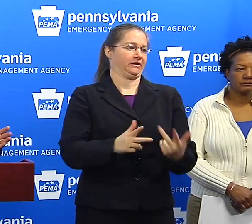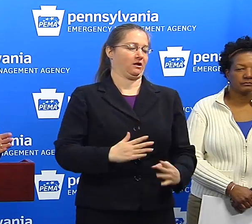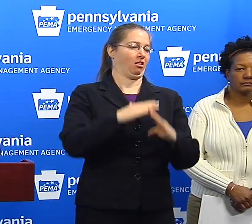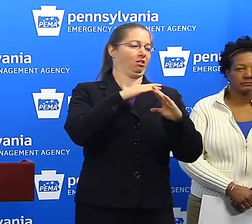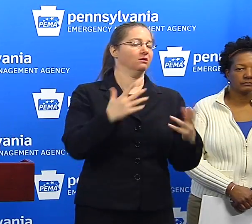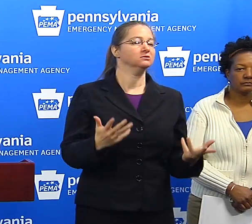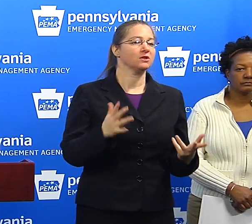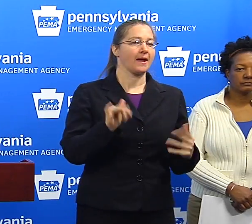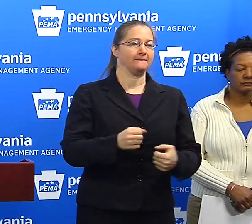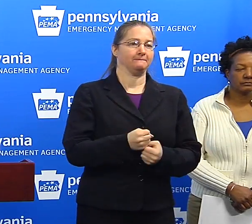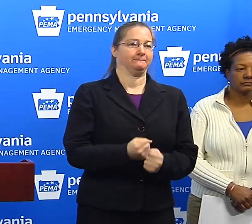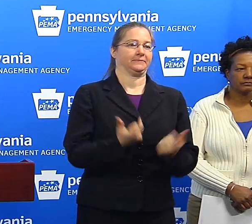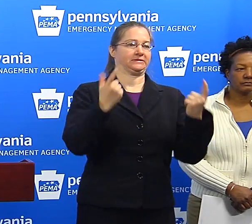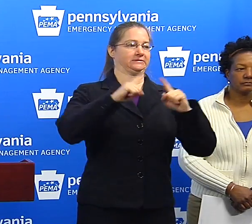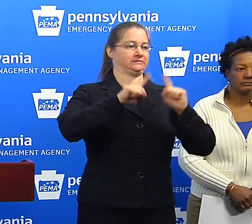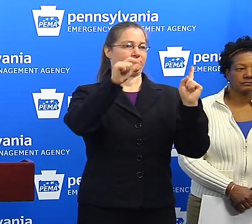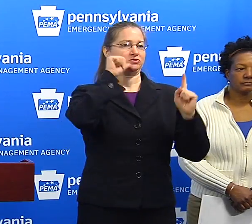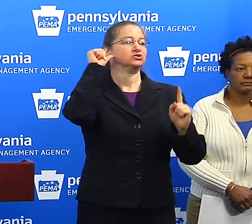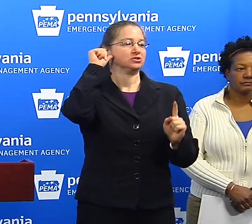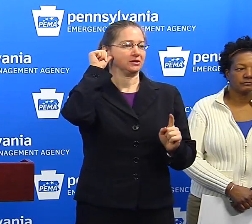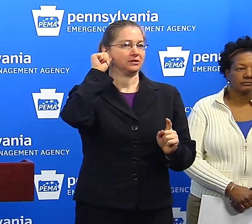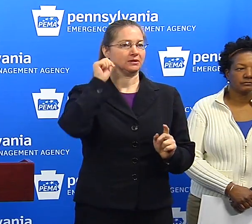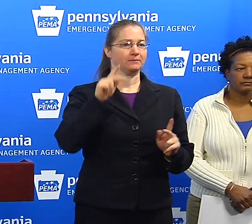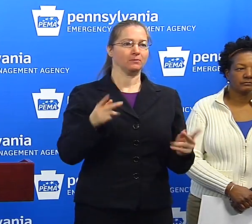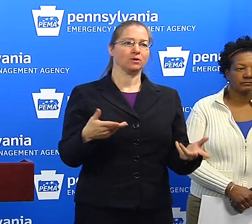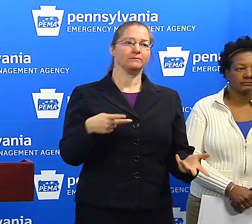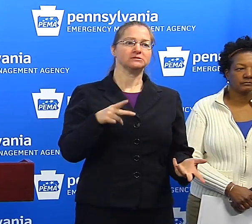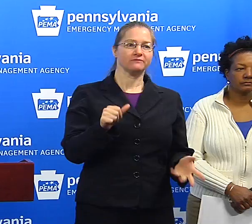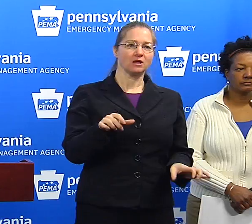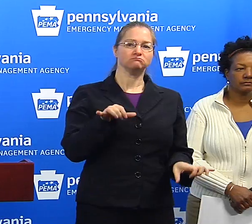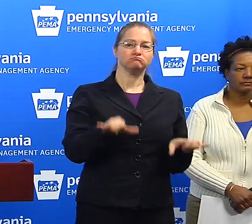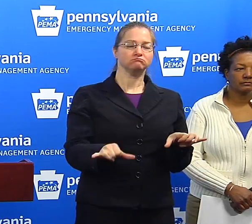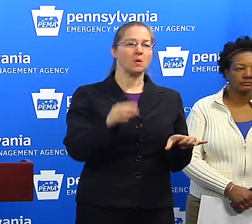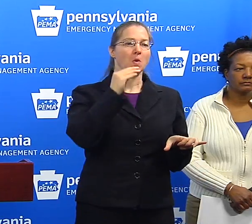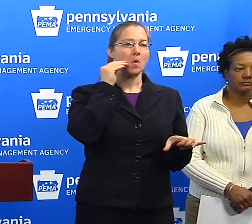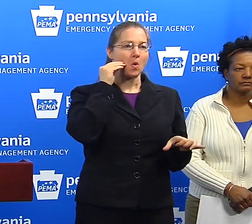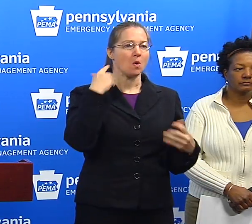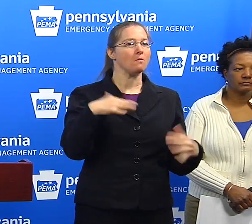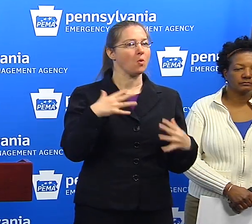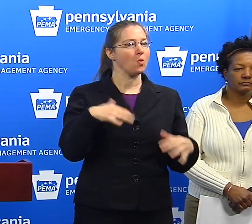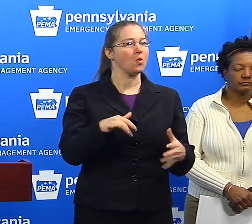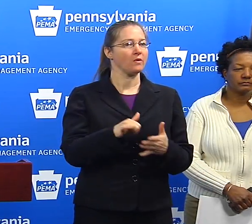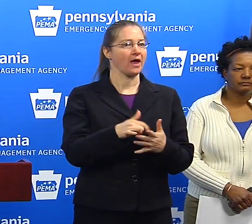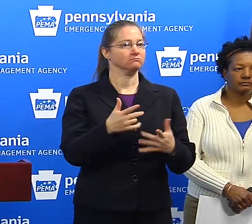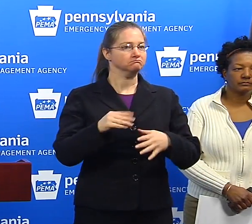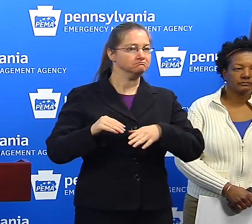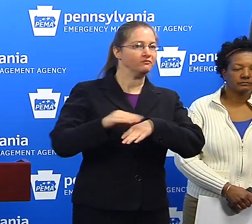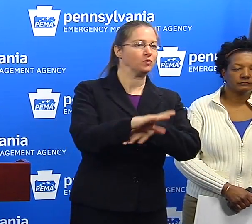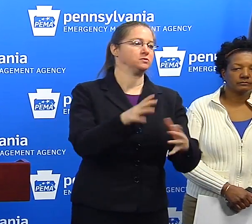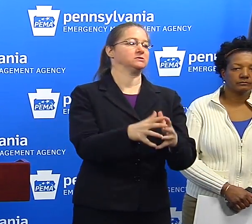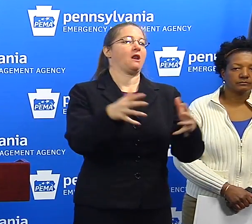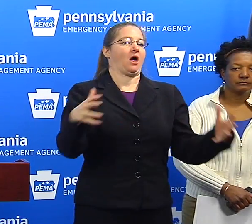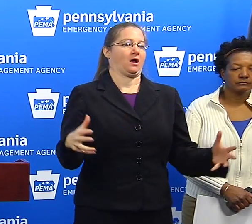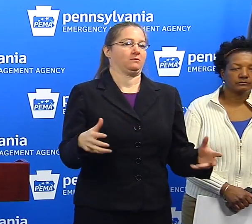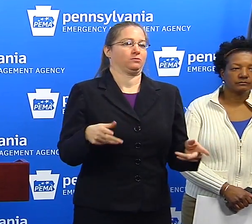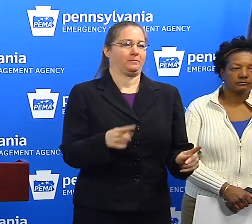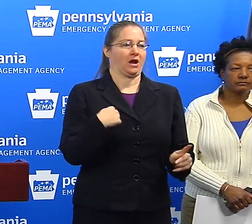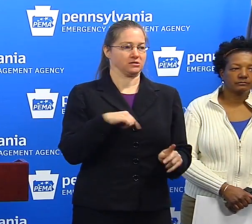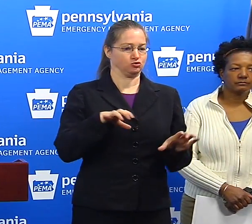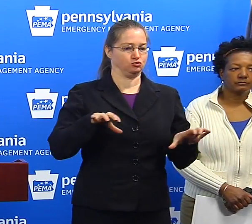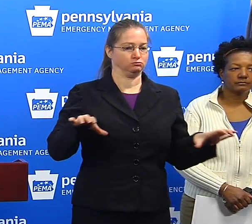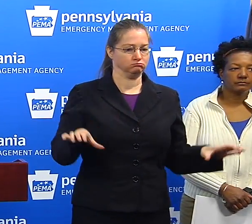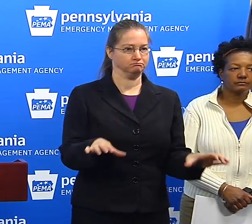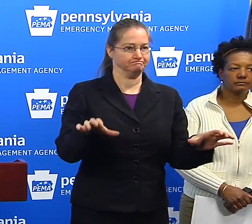that made a big difference yesterday. The people of Pennsylvania really contributed mightily to what we were able to do. And